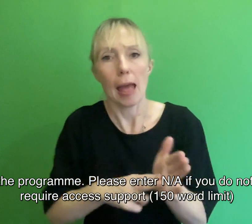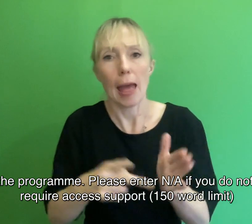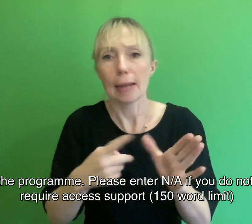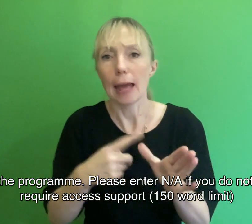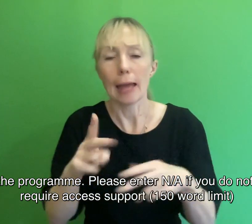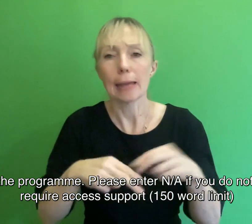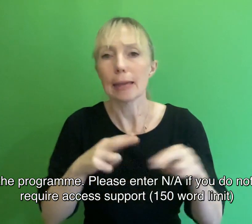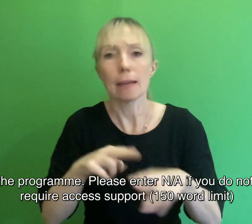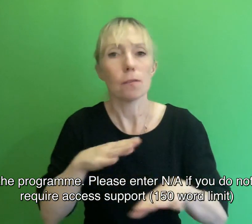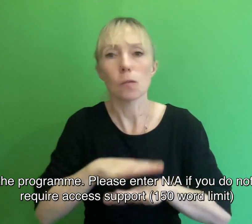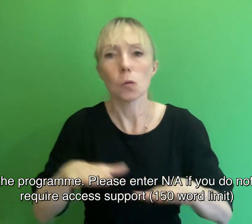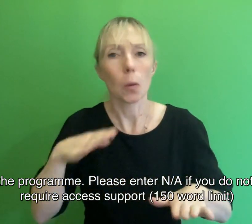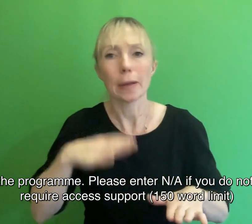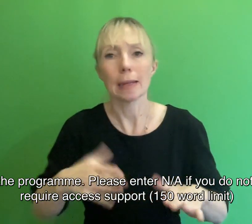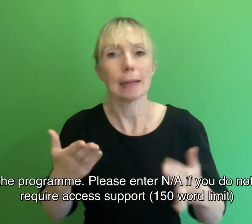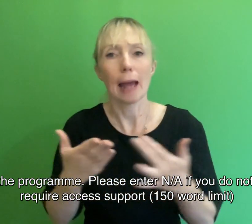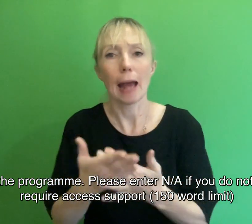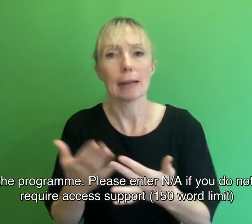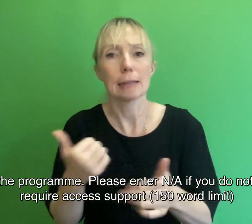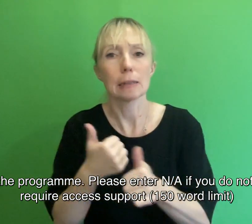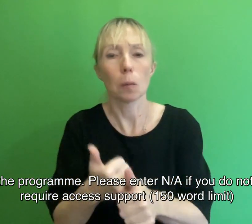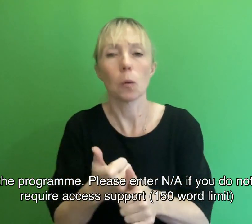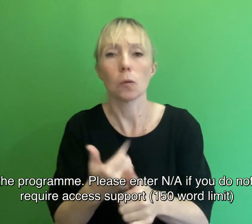support. 150 word limit